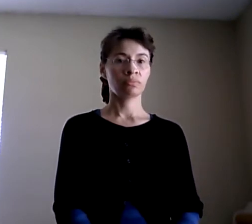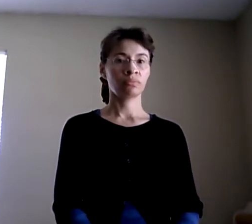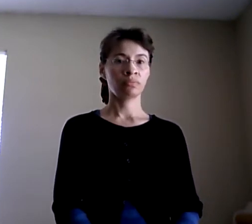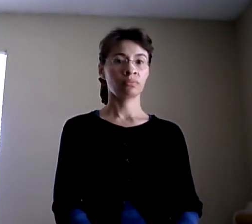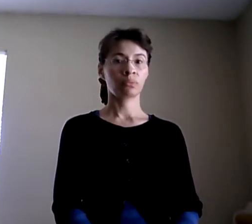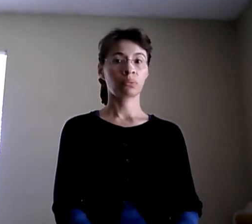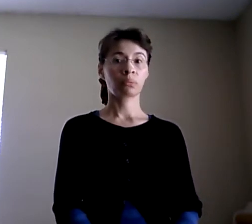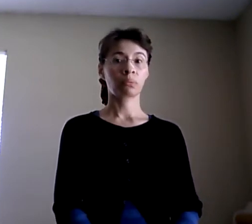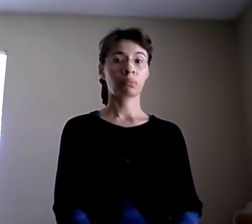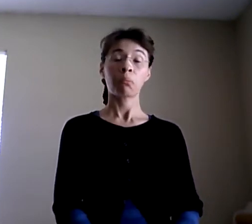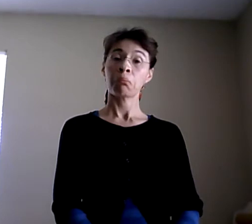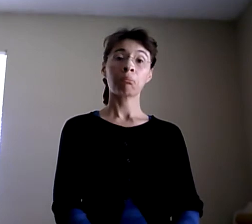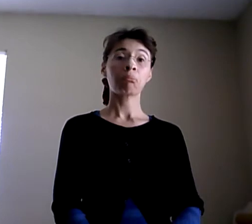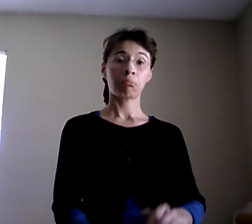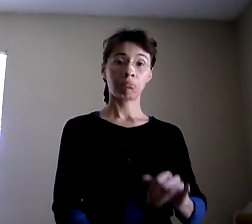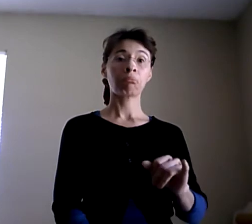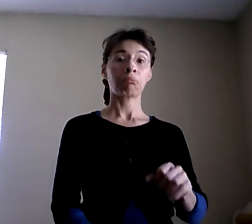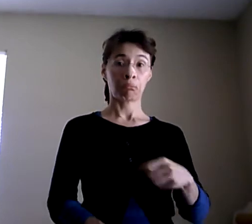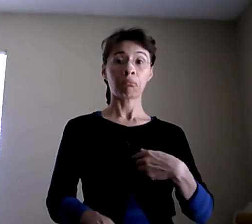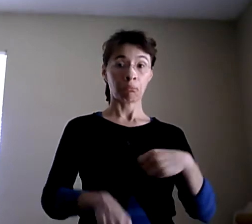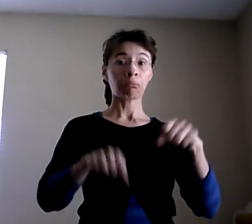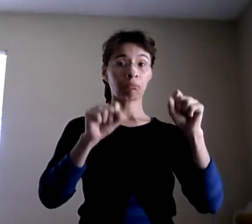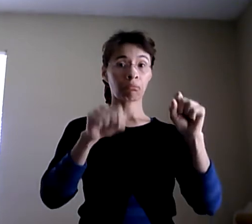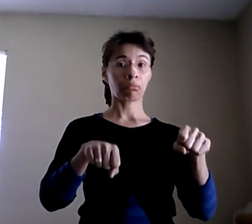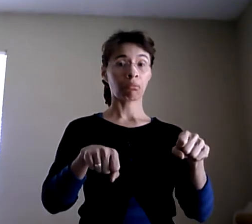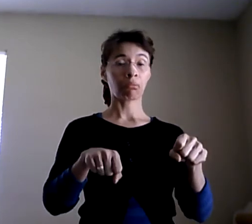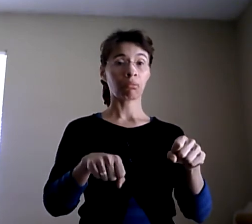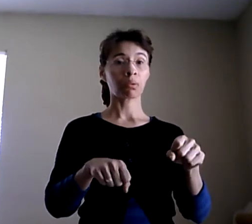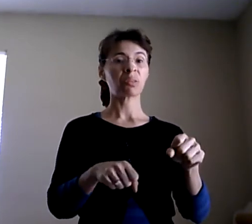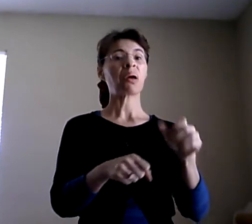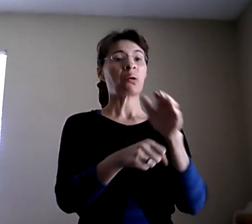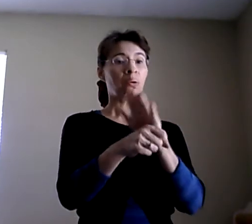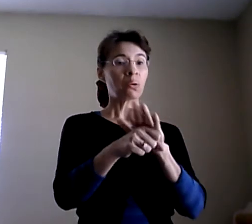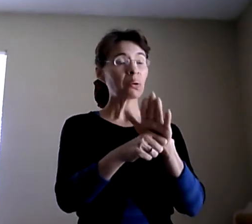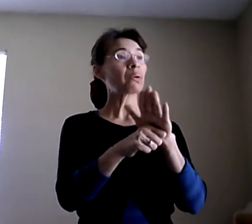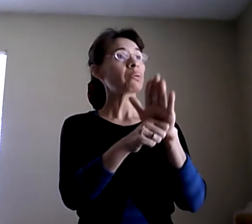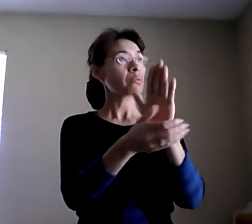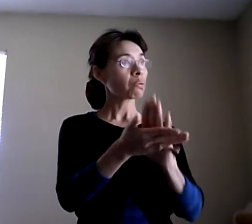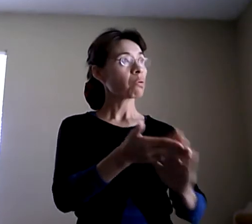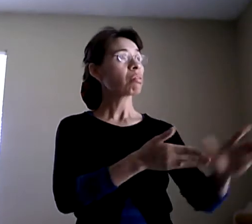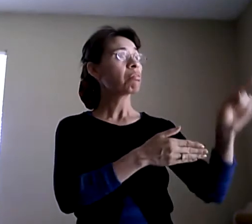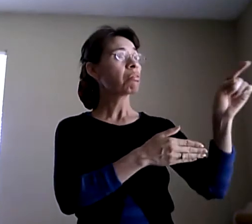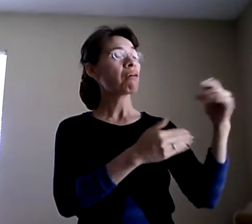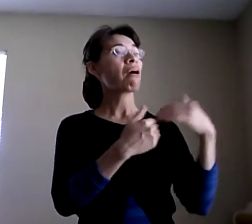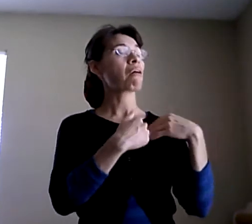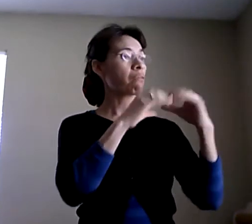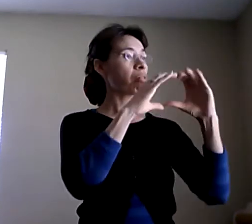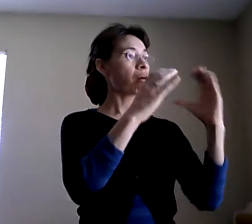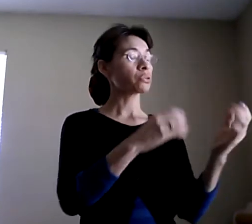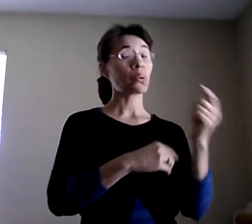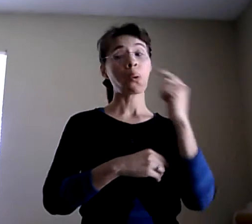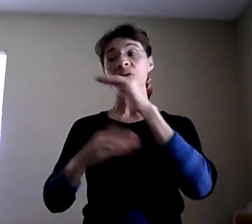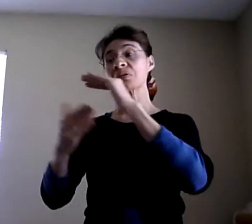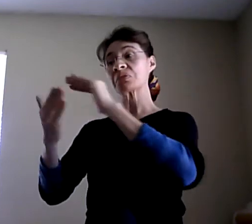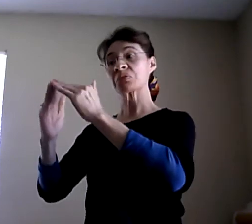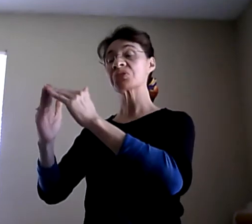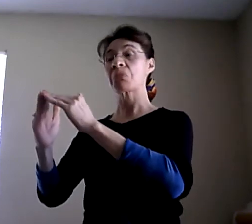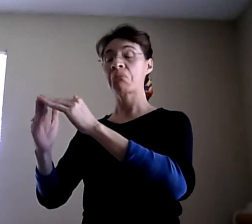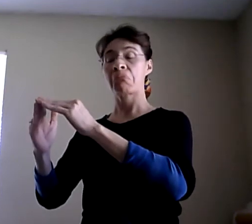Oh, well, I could do that. I'm sure our local college has a class or something. Or somewhere in the city, you know, I could find a class.